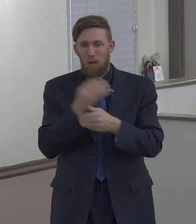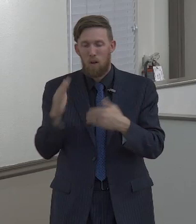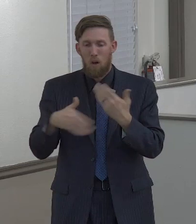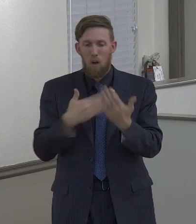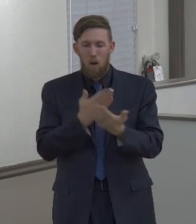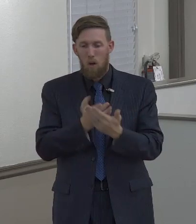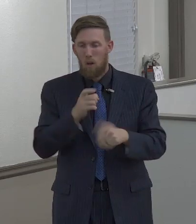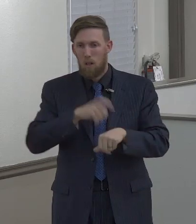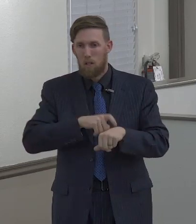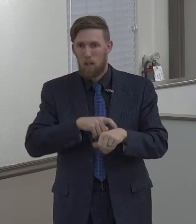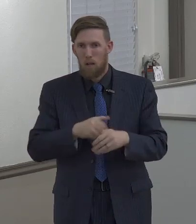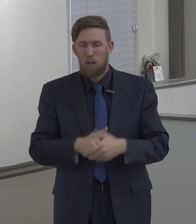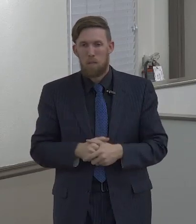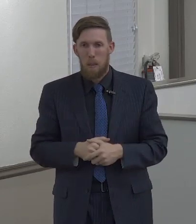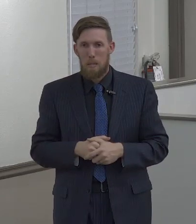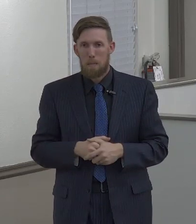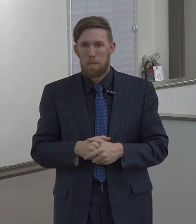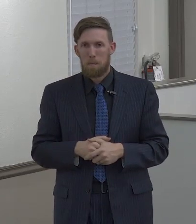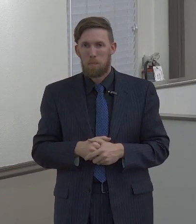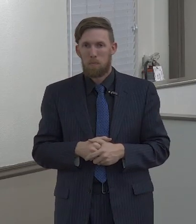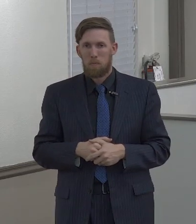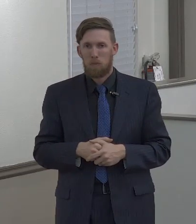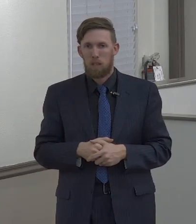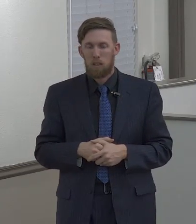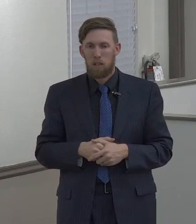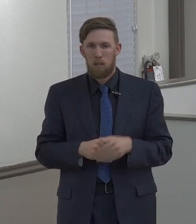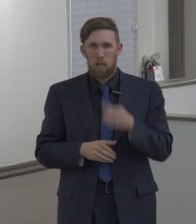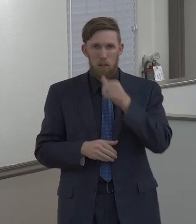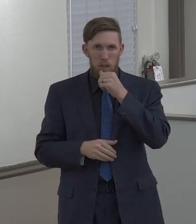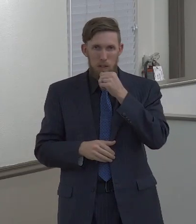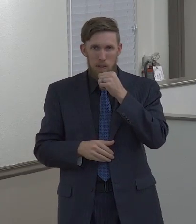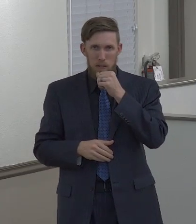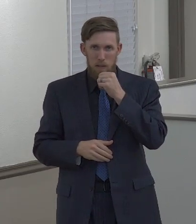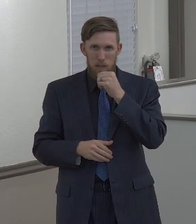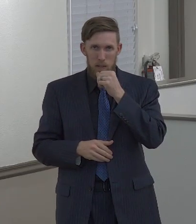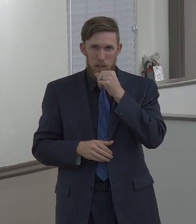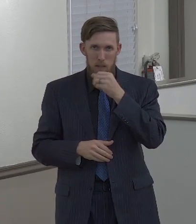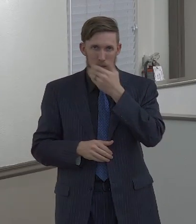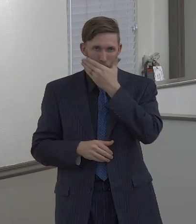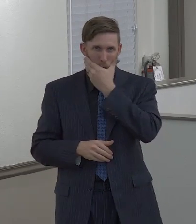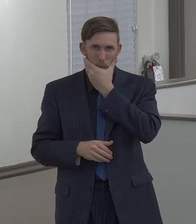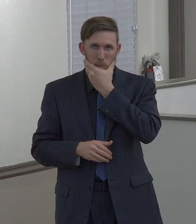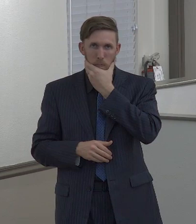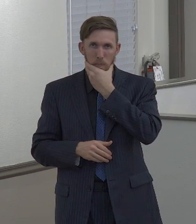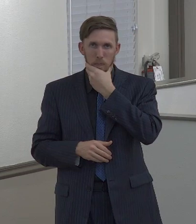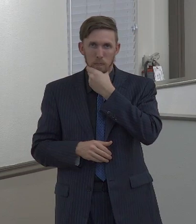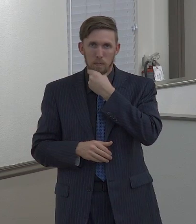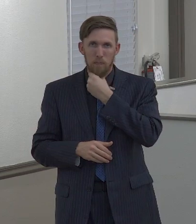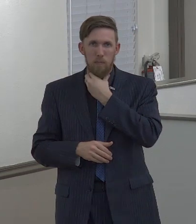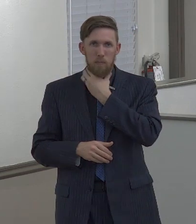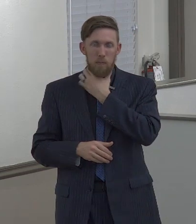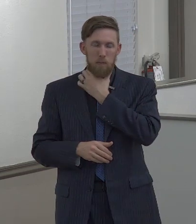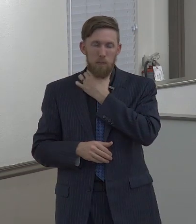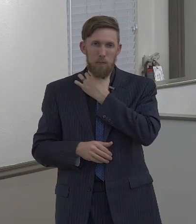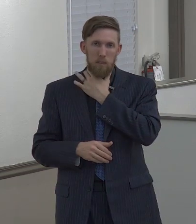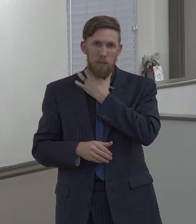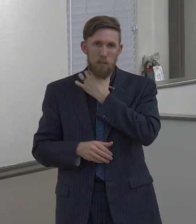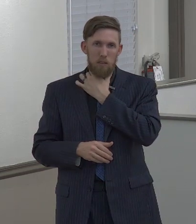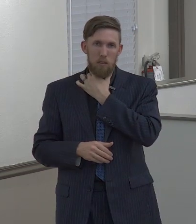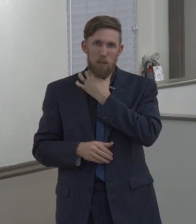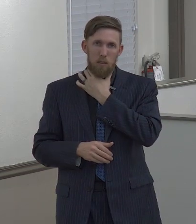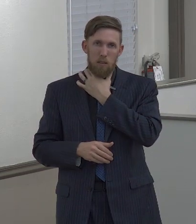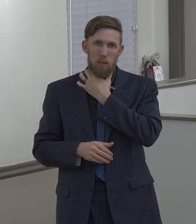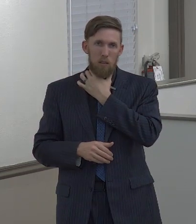are taught of God to love one another and indeed ye do it toward all the brethren which are in all Macedonia but we